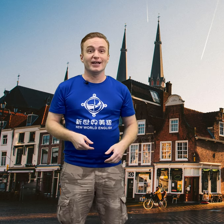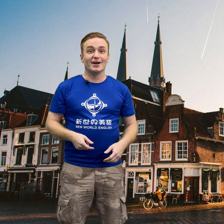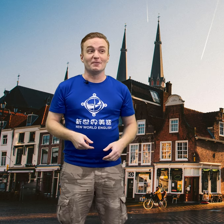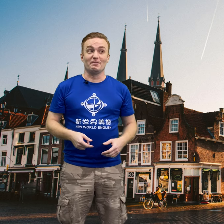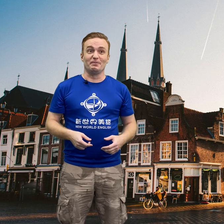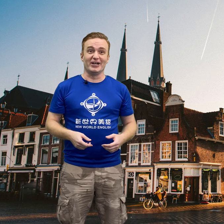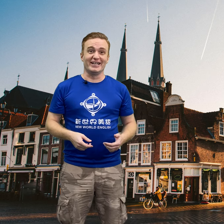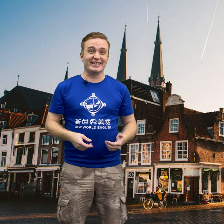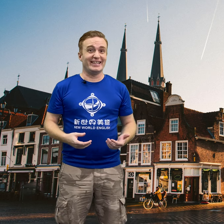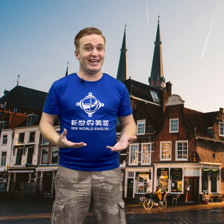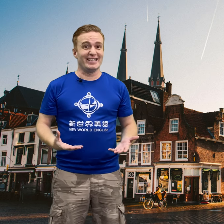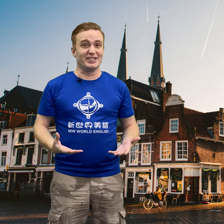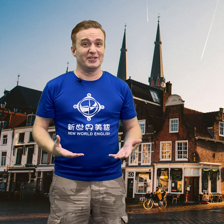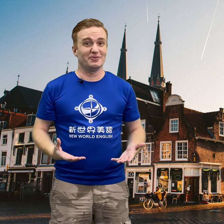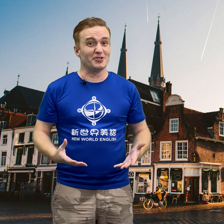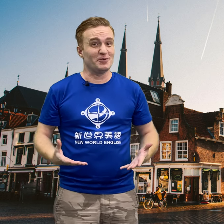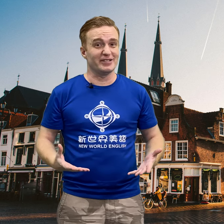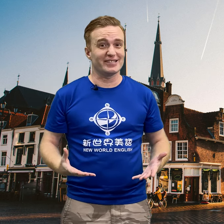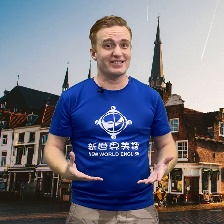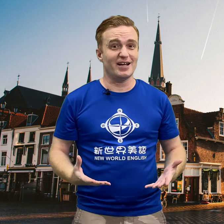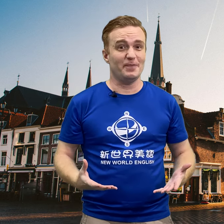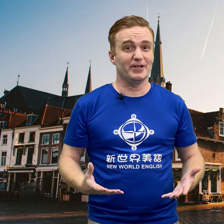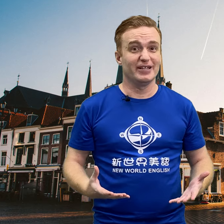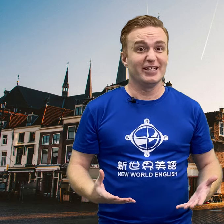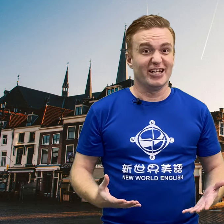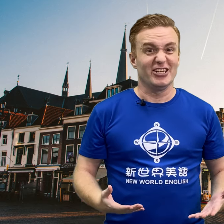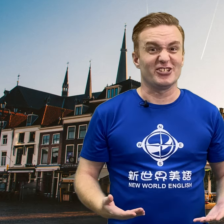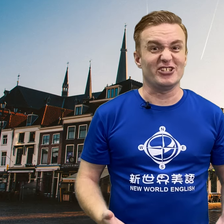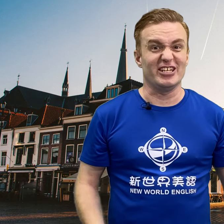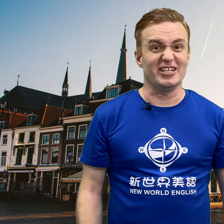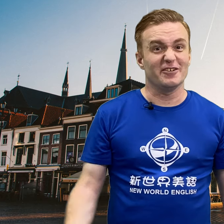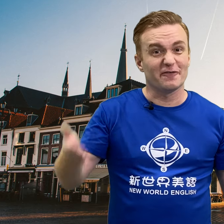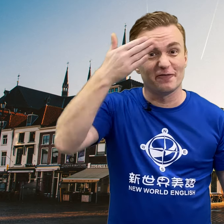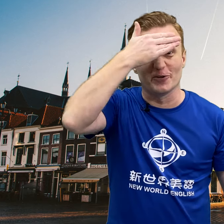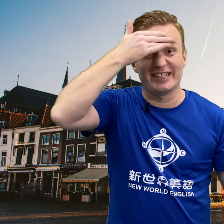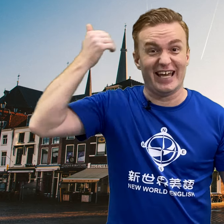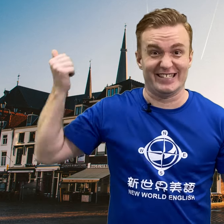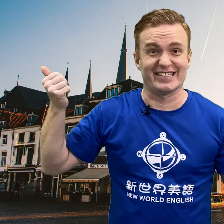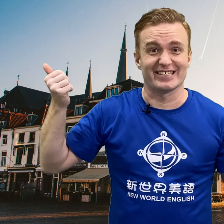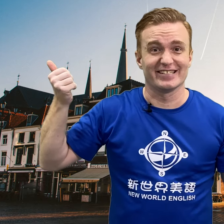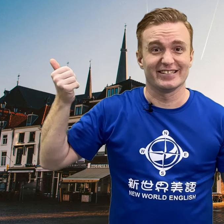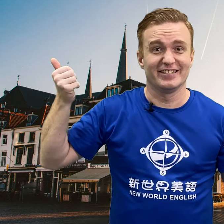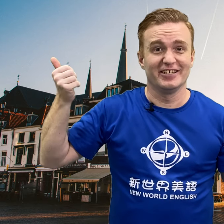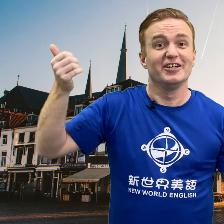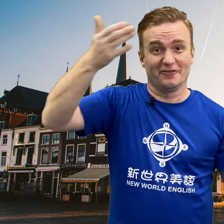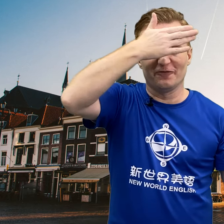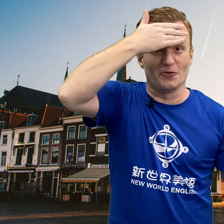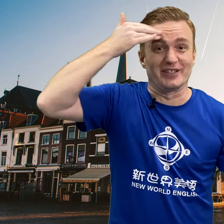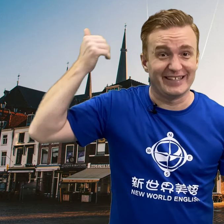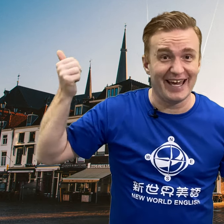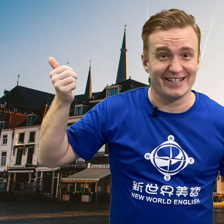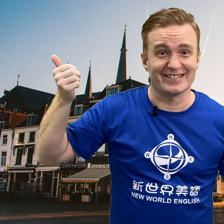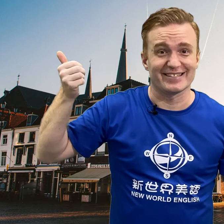But then when she wanted to stop, she forgets, forgets.